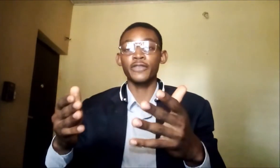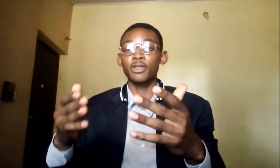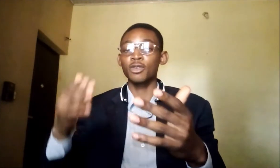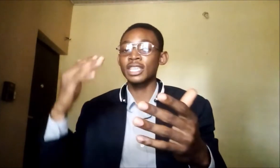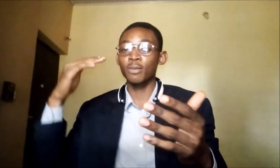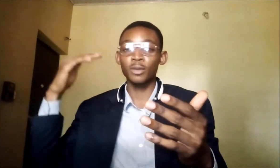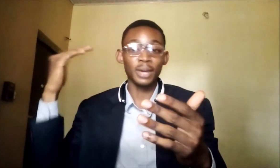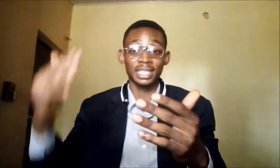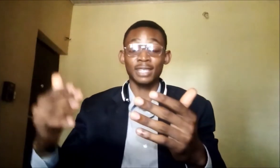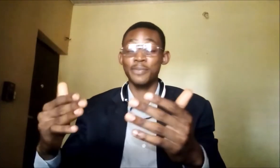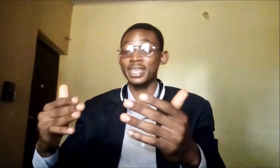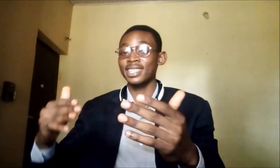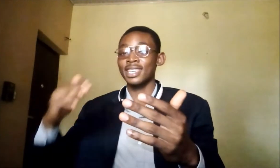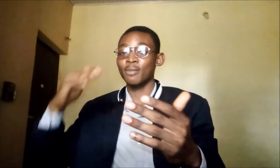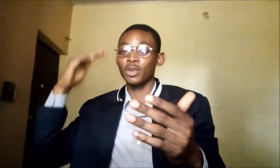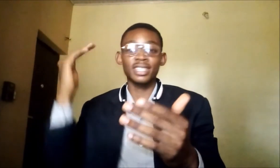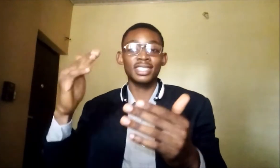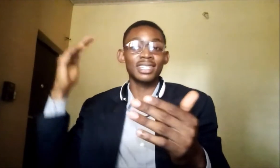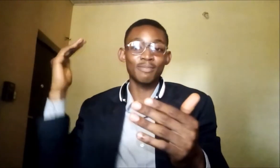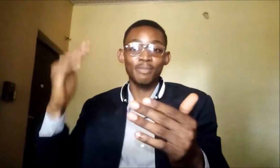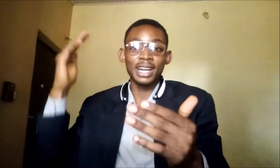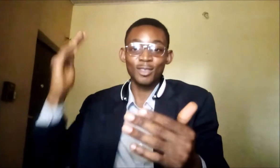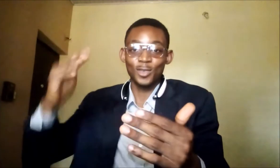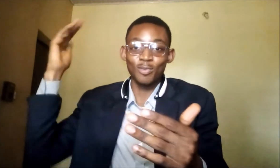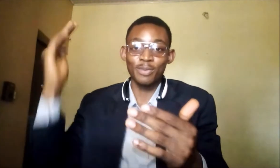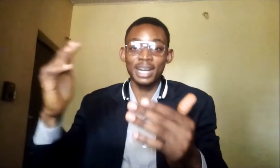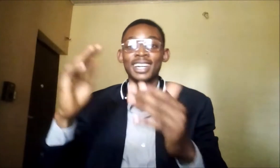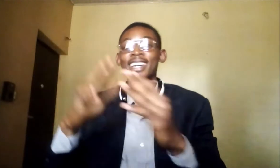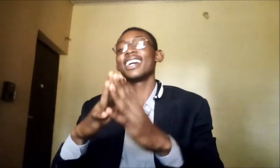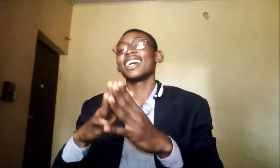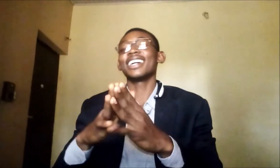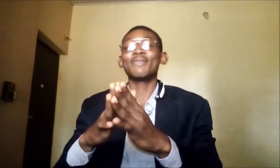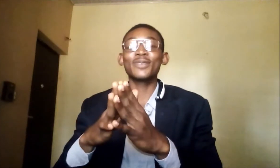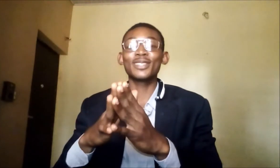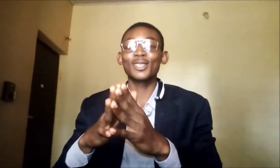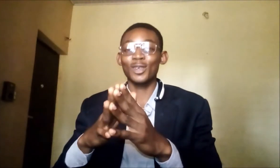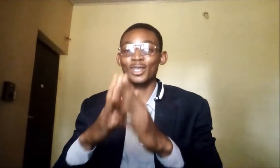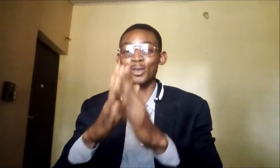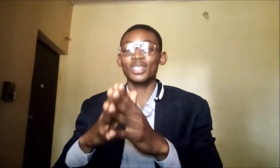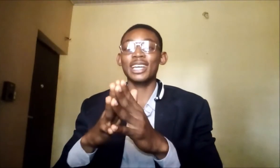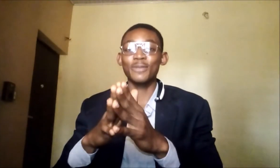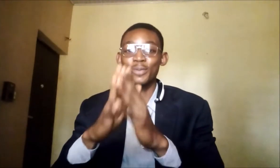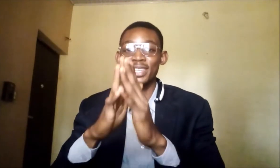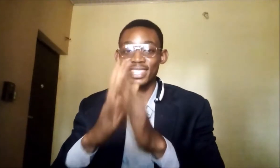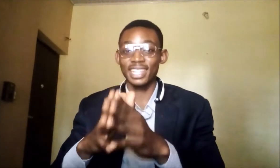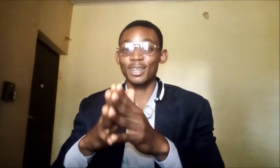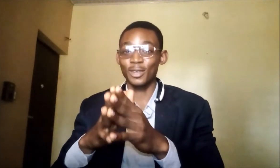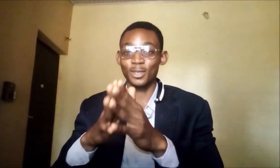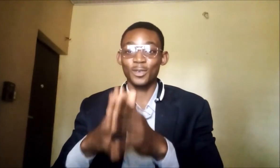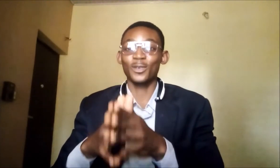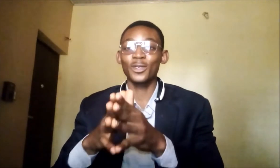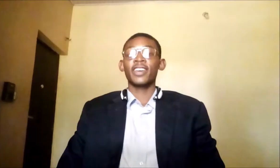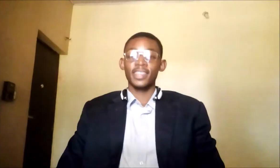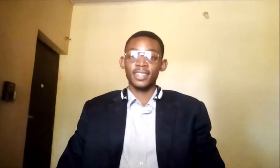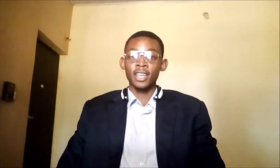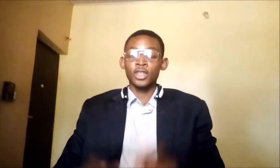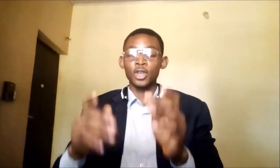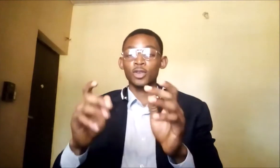videos, keep on participating, keep on hitting it back to back. And I'm pretty sure in no time you'll a sign language guru. Okay, so